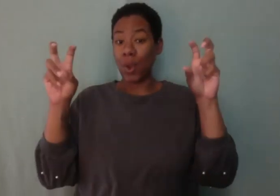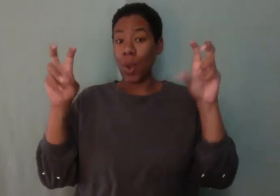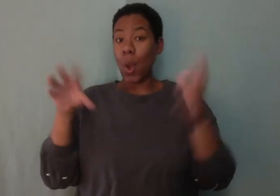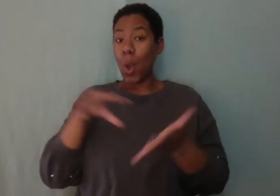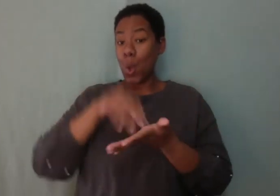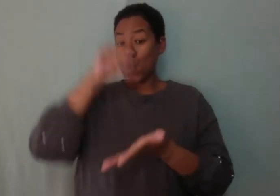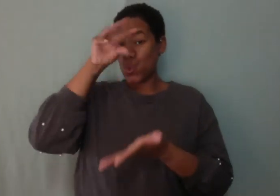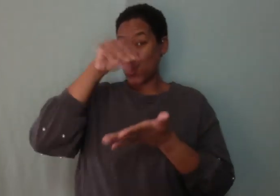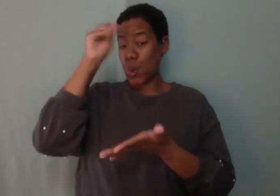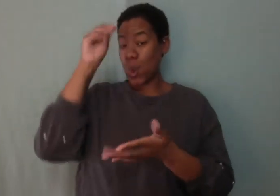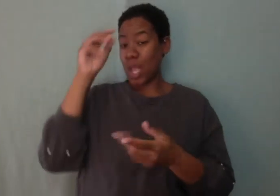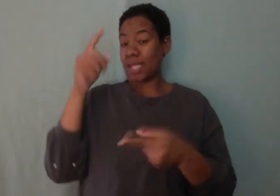Learning sign language.